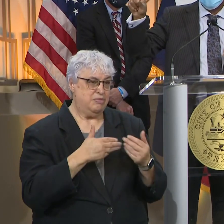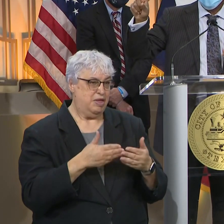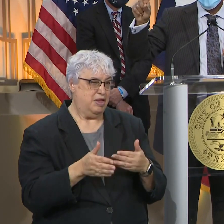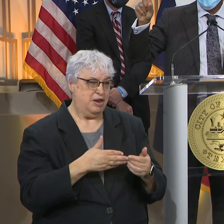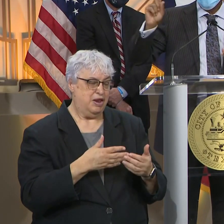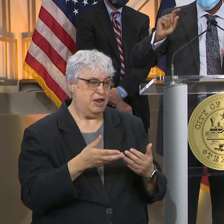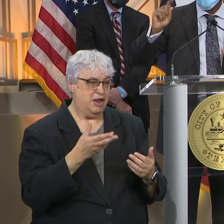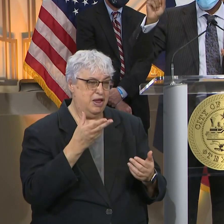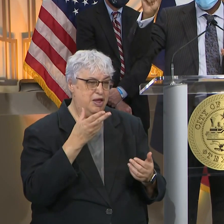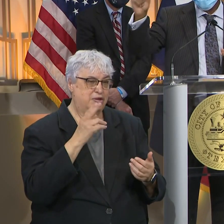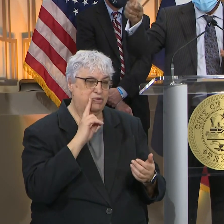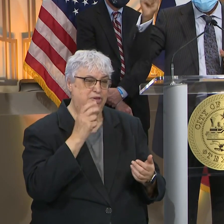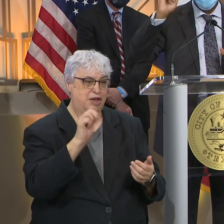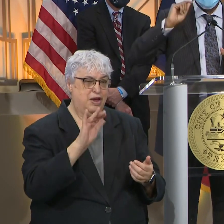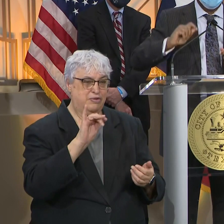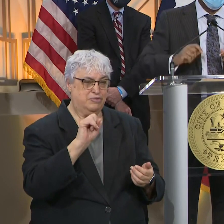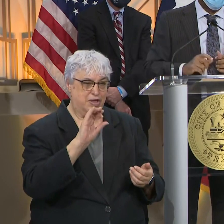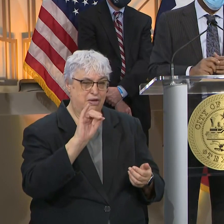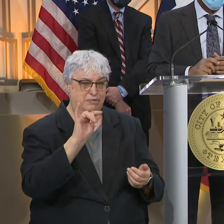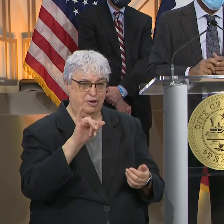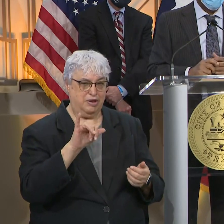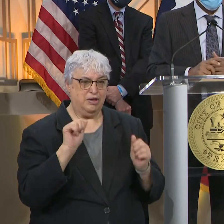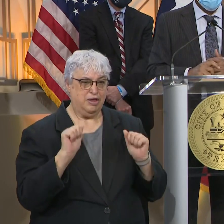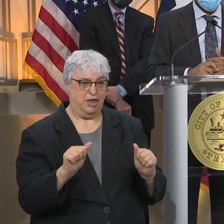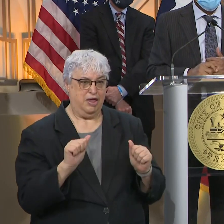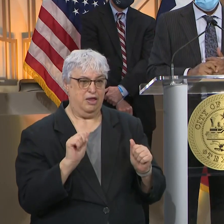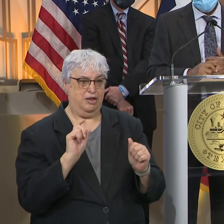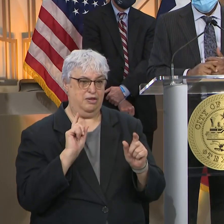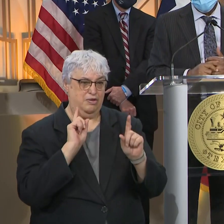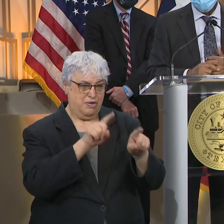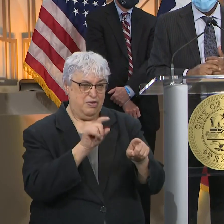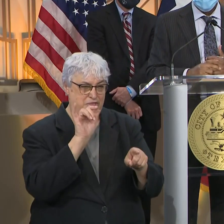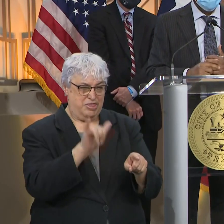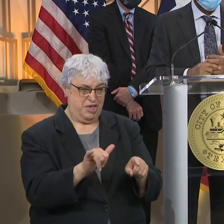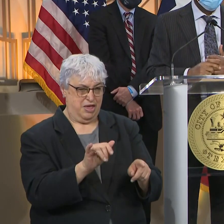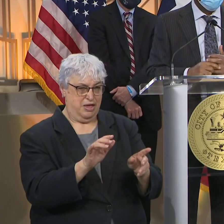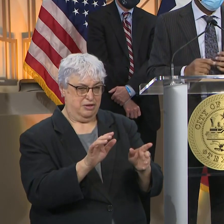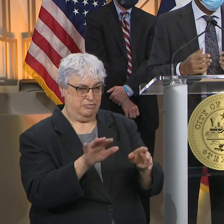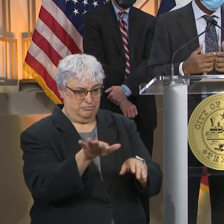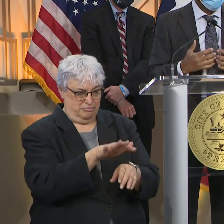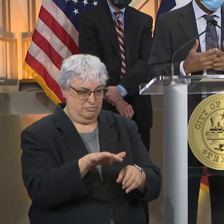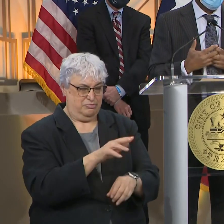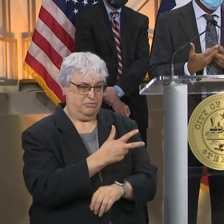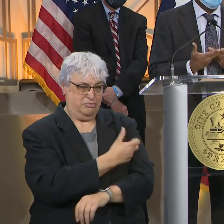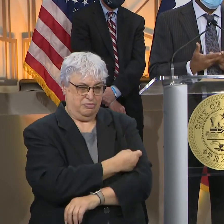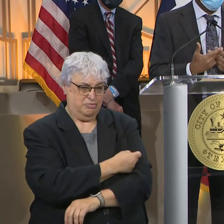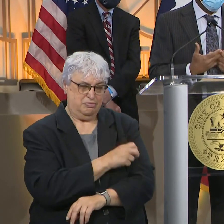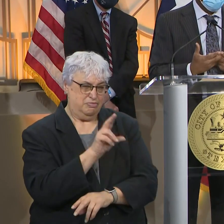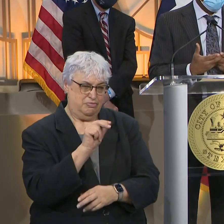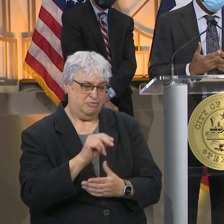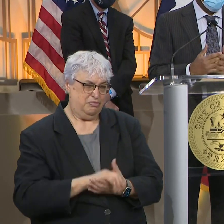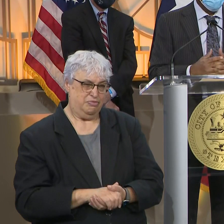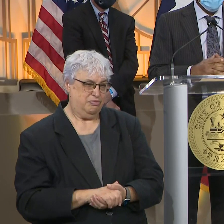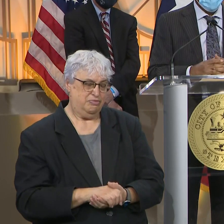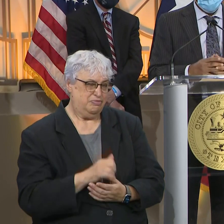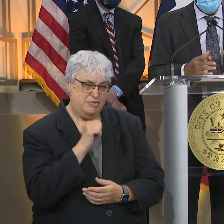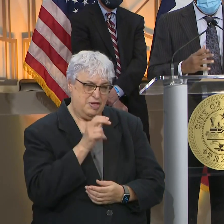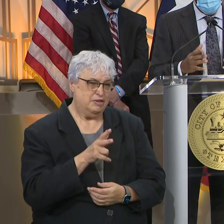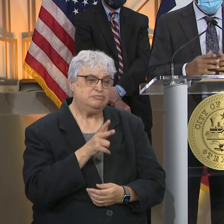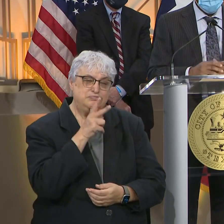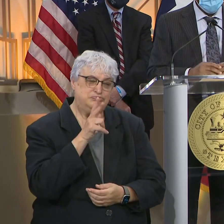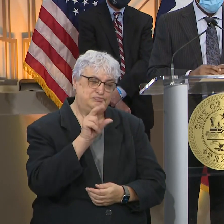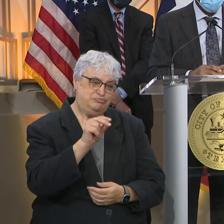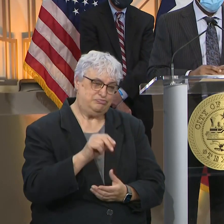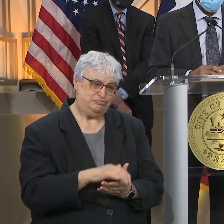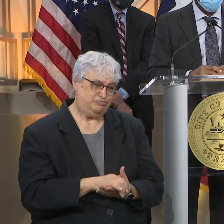Harris County, and you could go to that particular location for your vaccine. The system is not that sophisticated. And